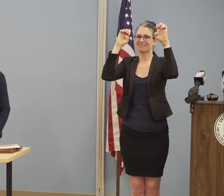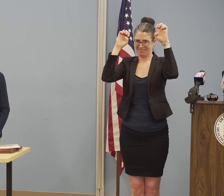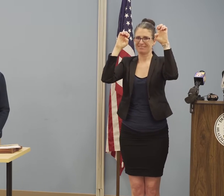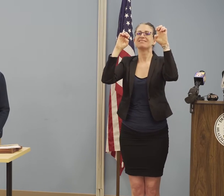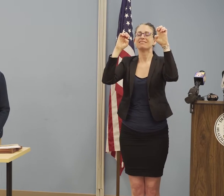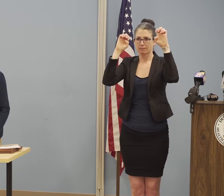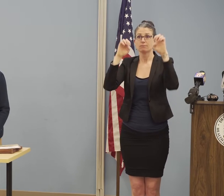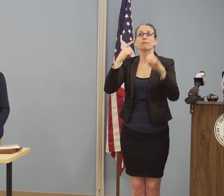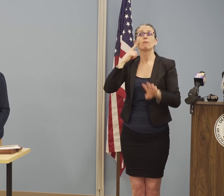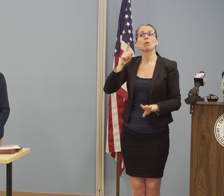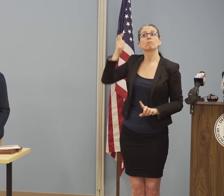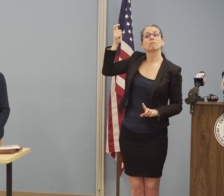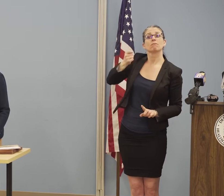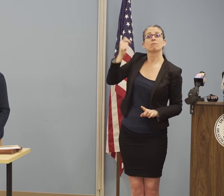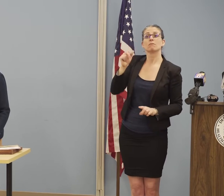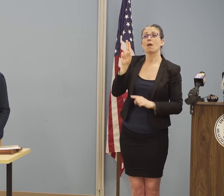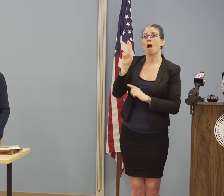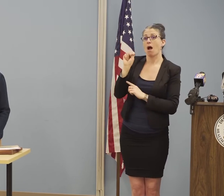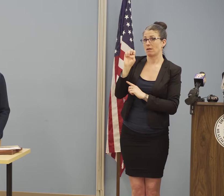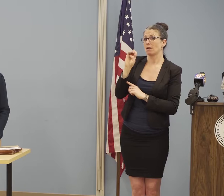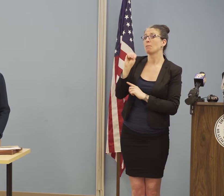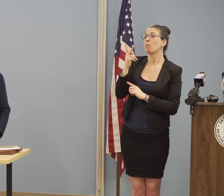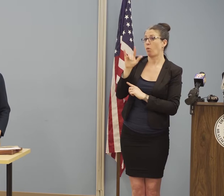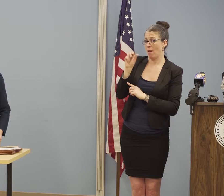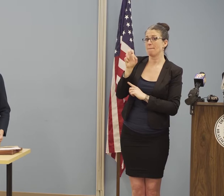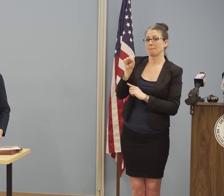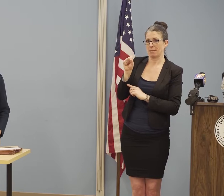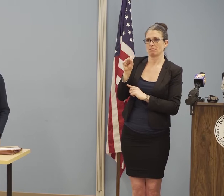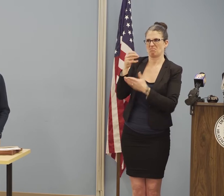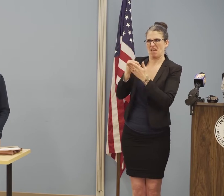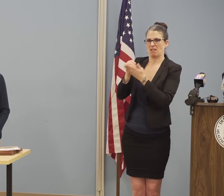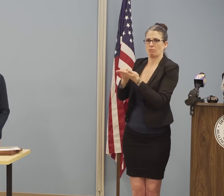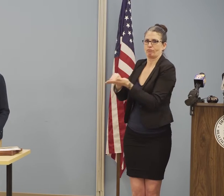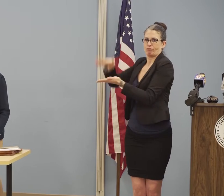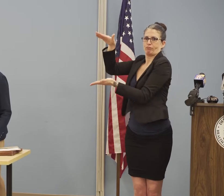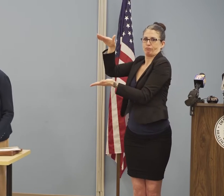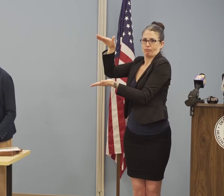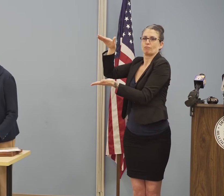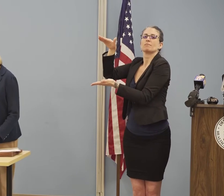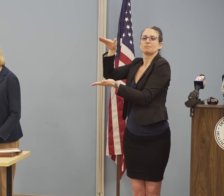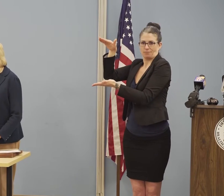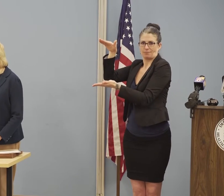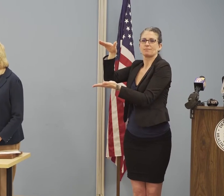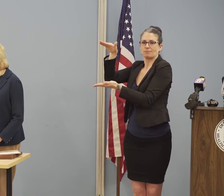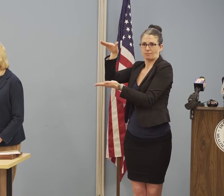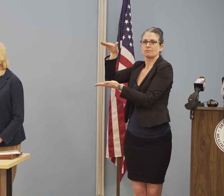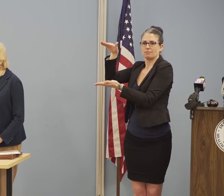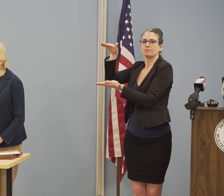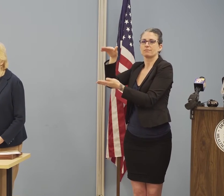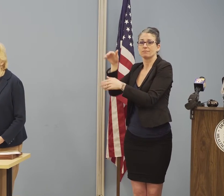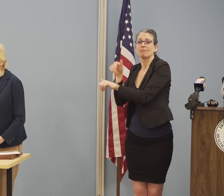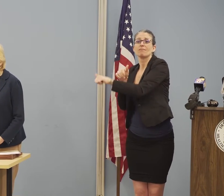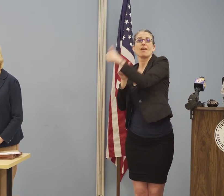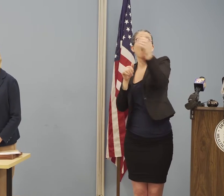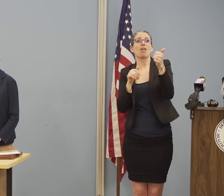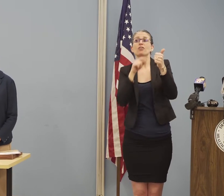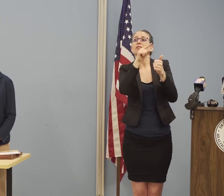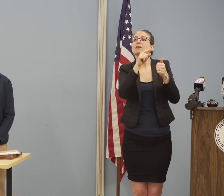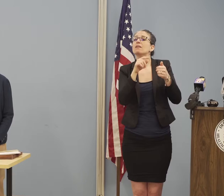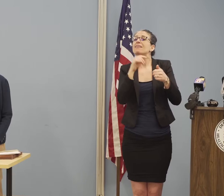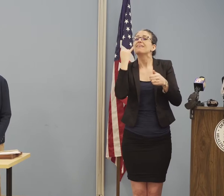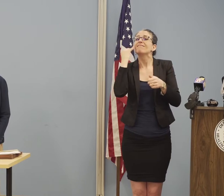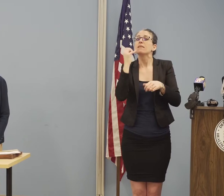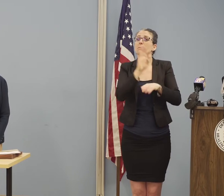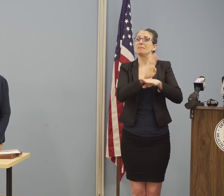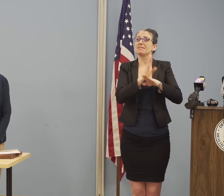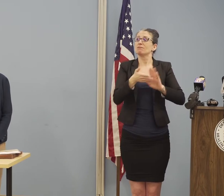will not impact employers' experience ratings, but will waive the one-week waiting period that is ordinarily in